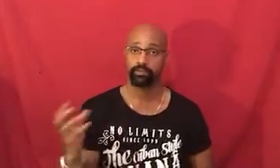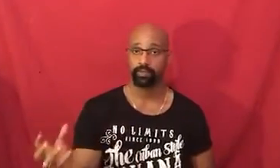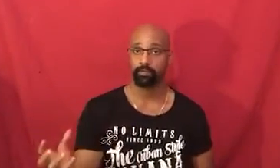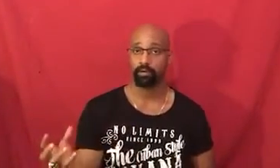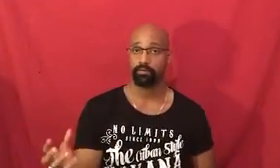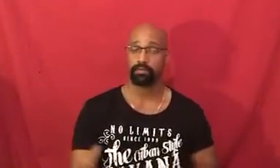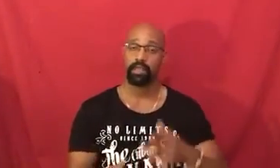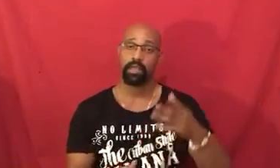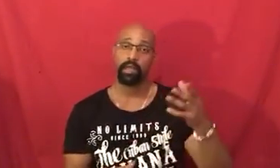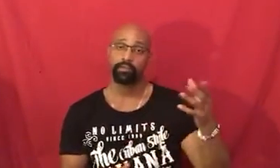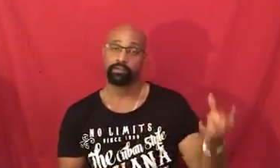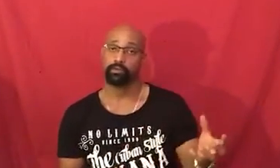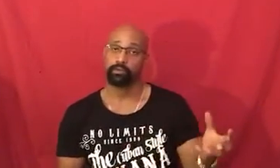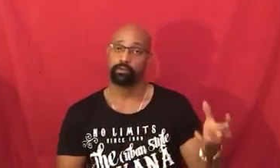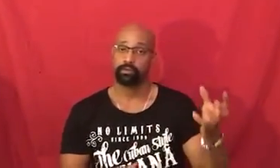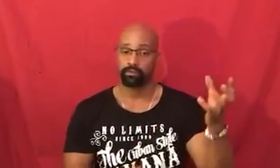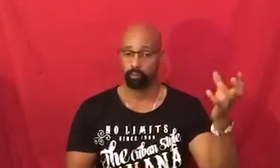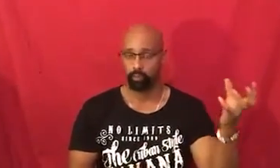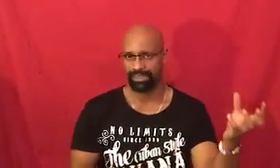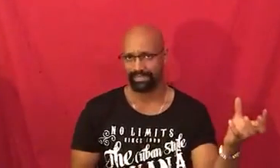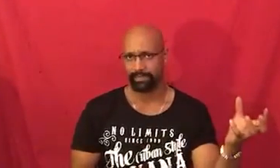to take part of this just so you know this is a weekly